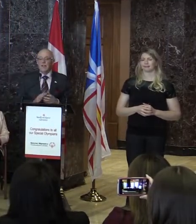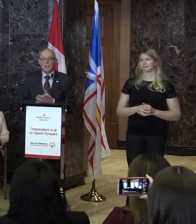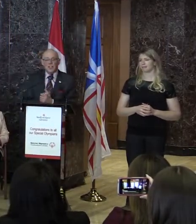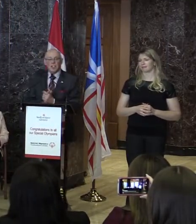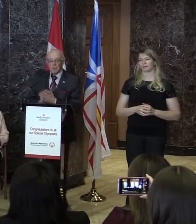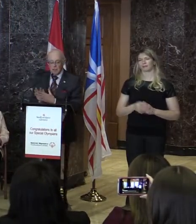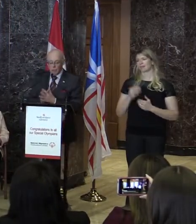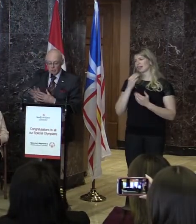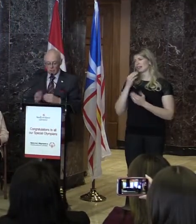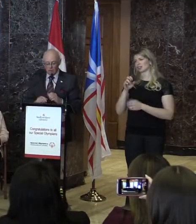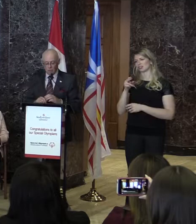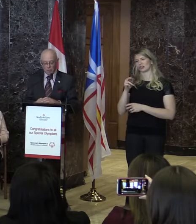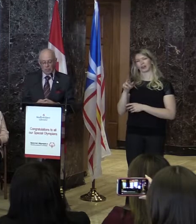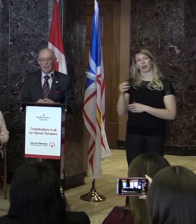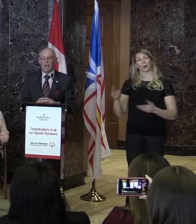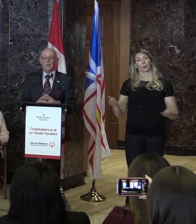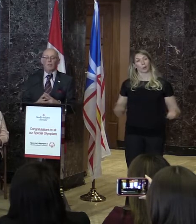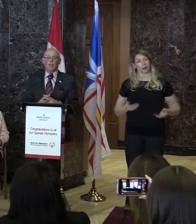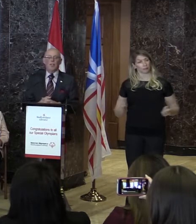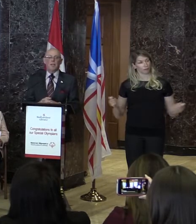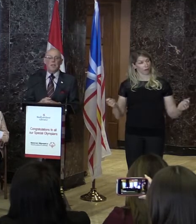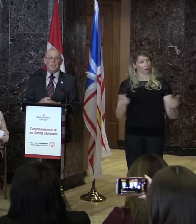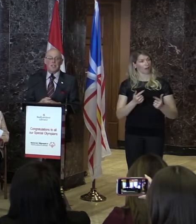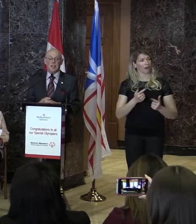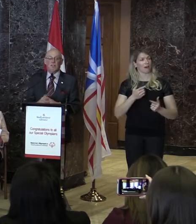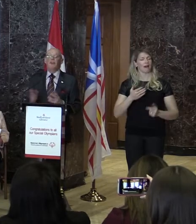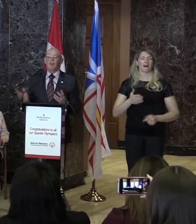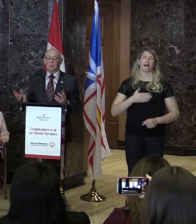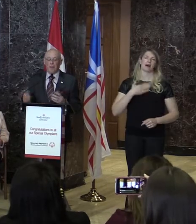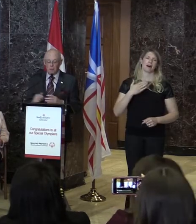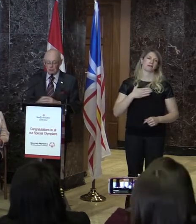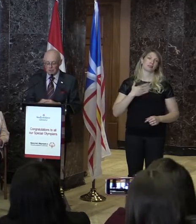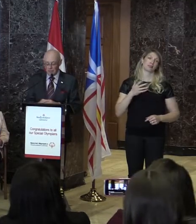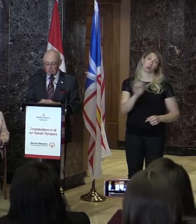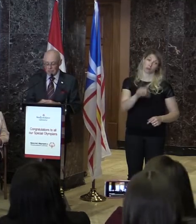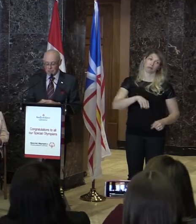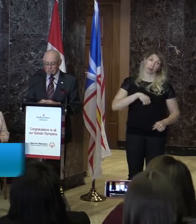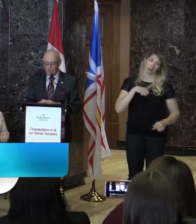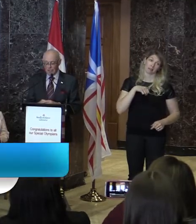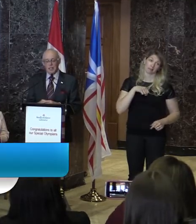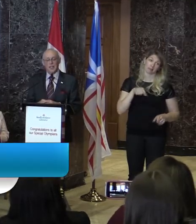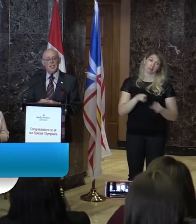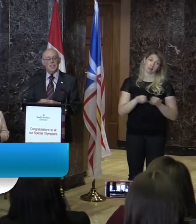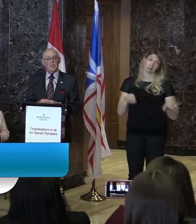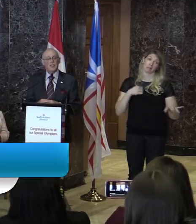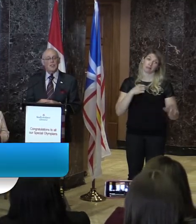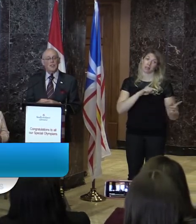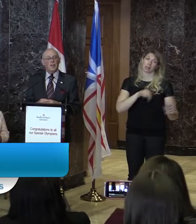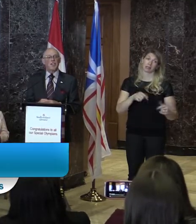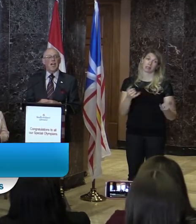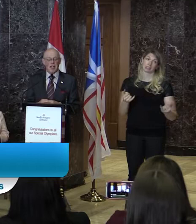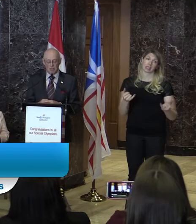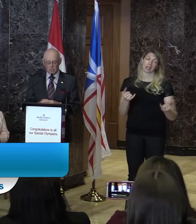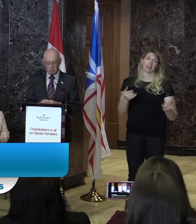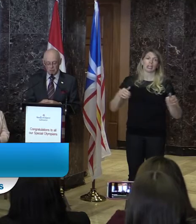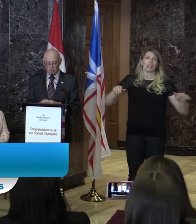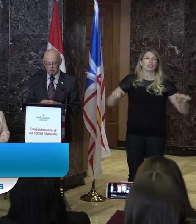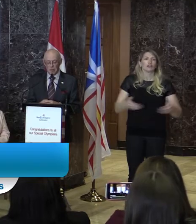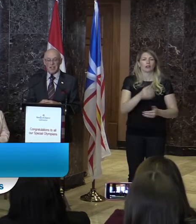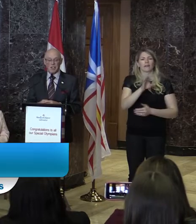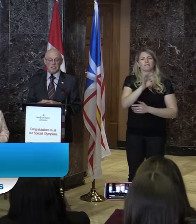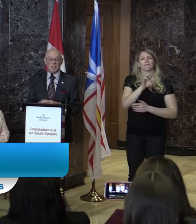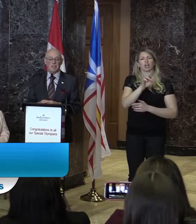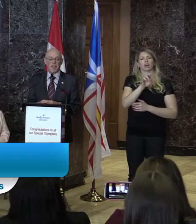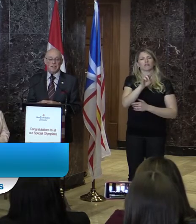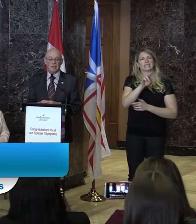Thank you, Sherry. Welcome everybody. I'm really pleased and very proud to be here today to introduce Floressa Harris from